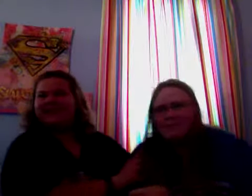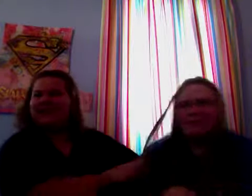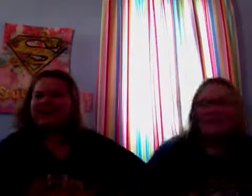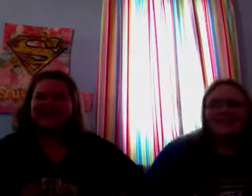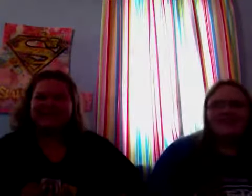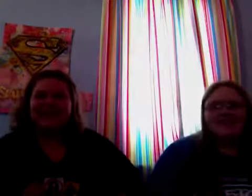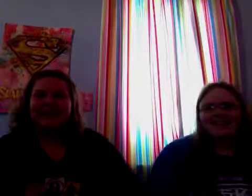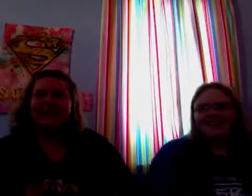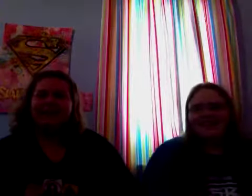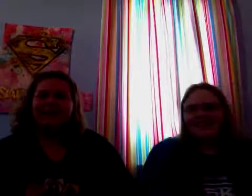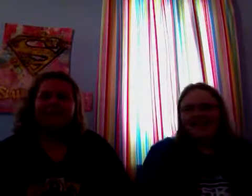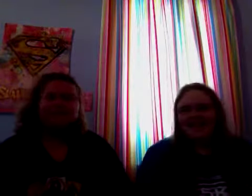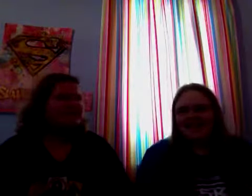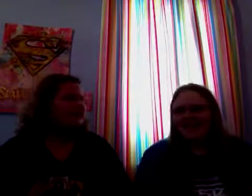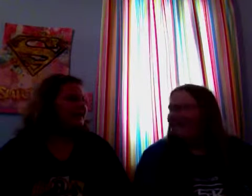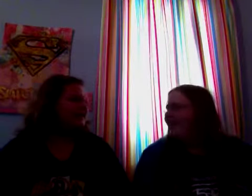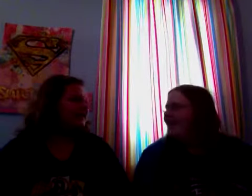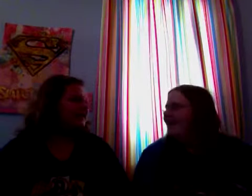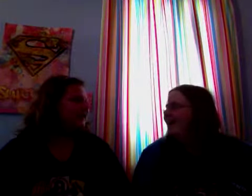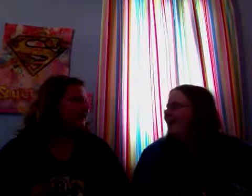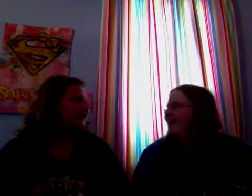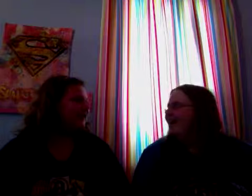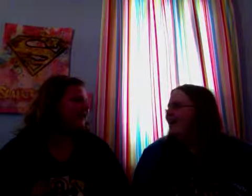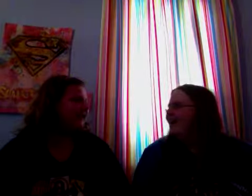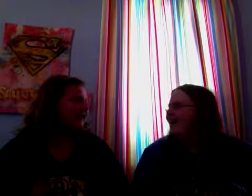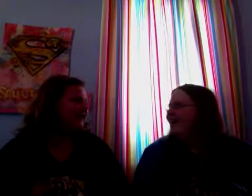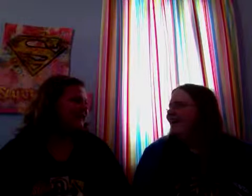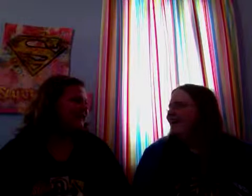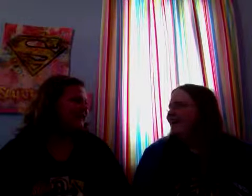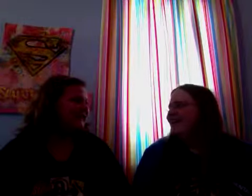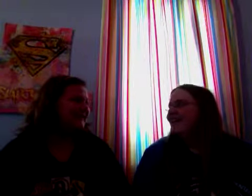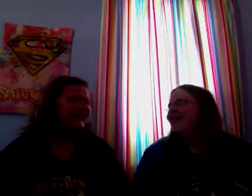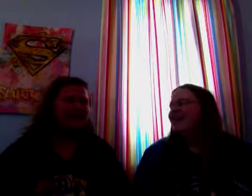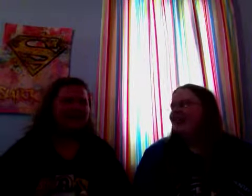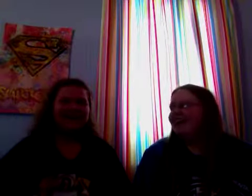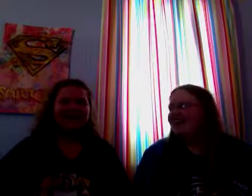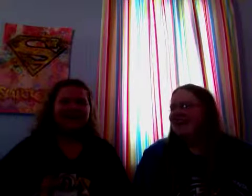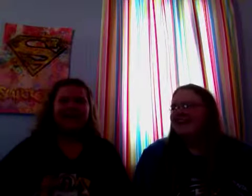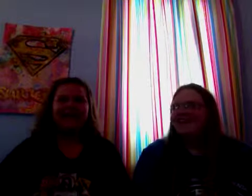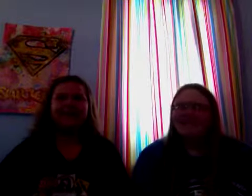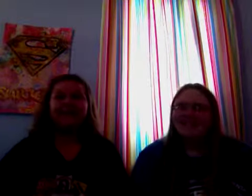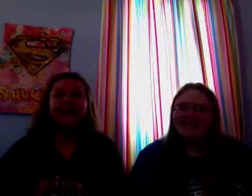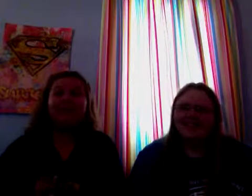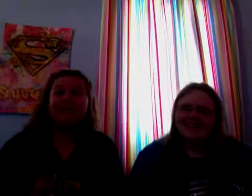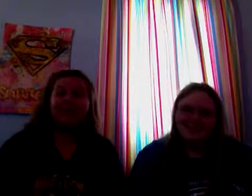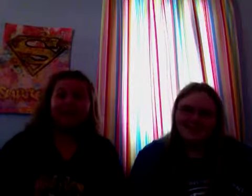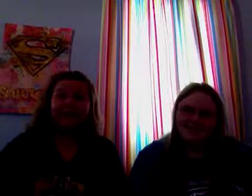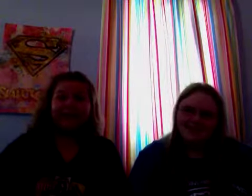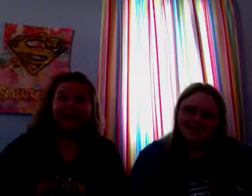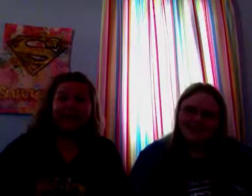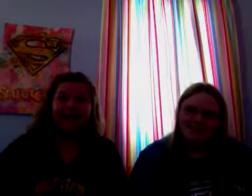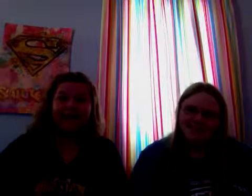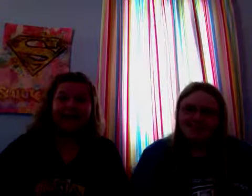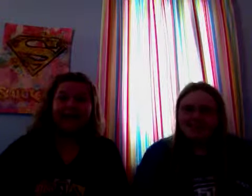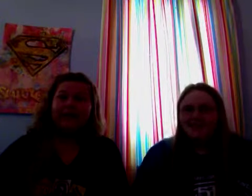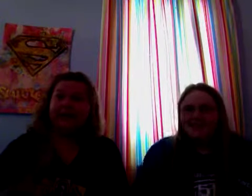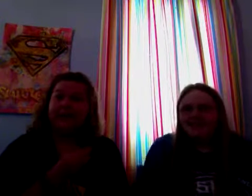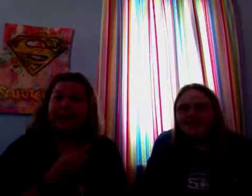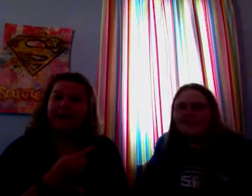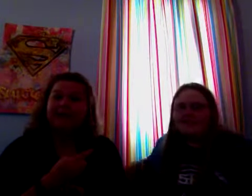um yeah we're recording this video on girl powers